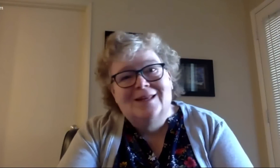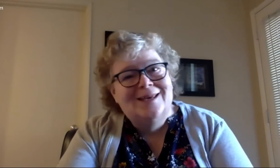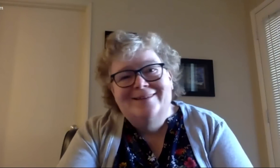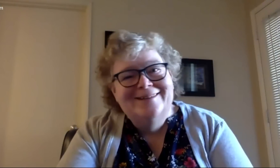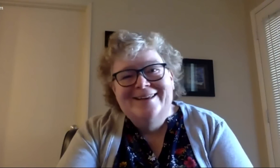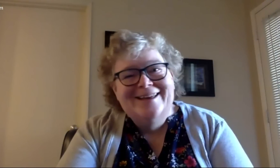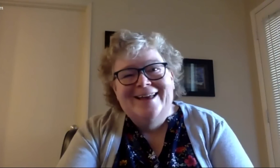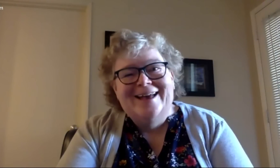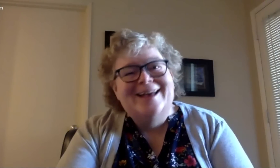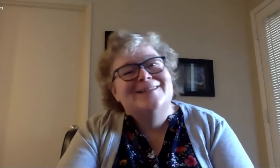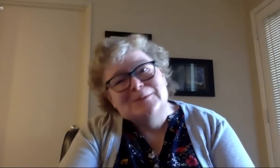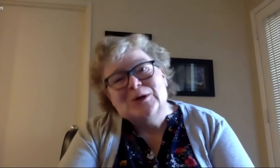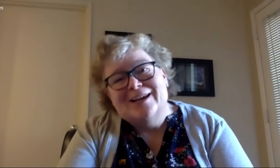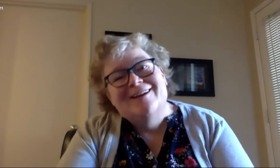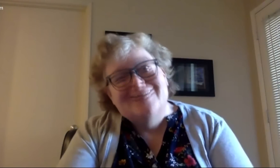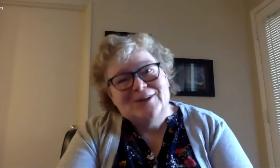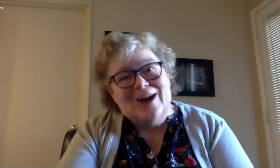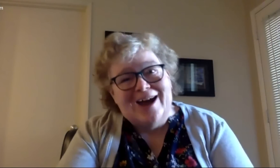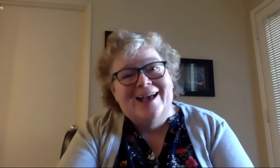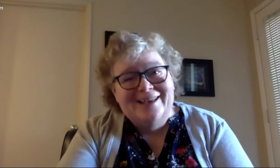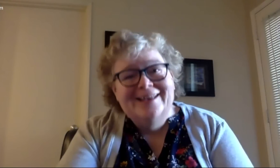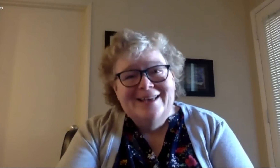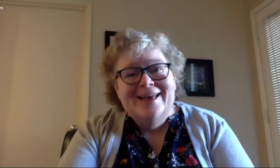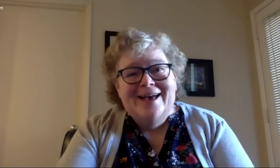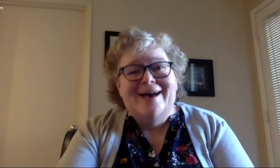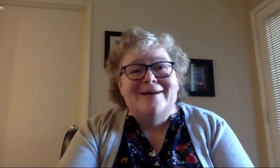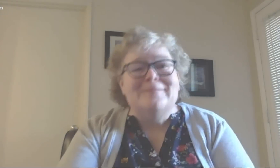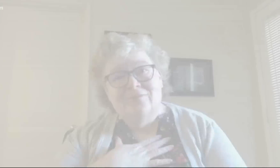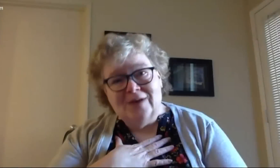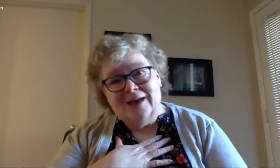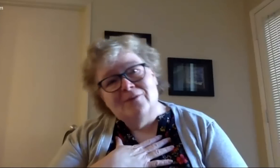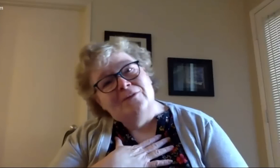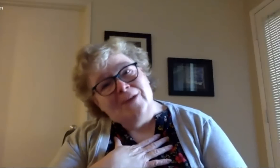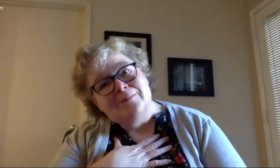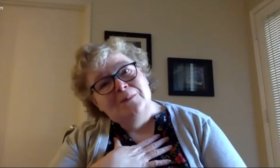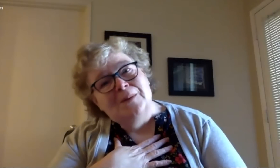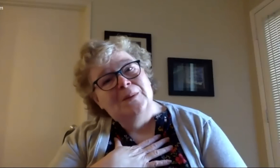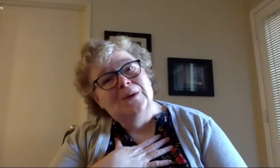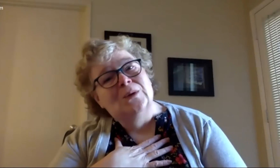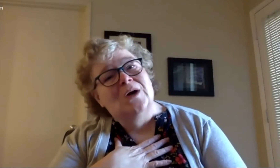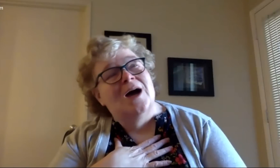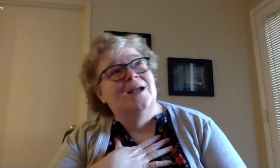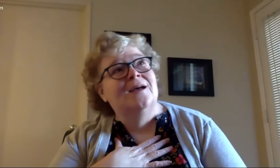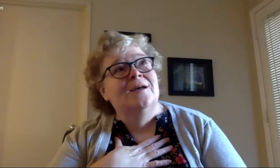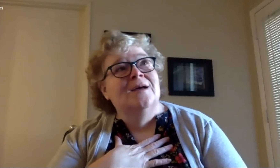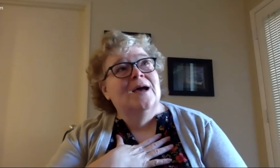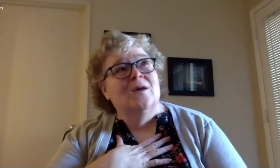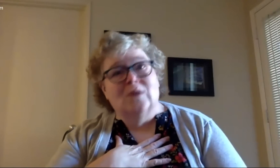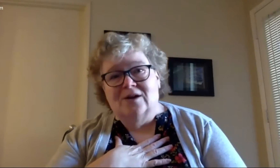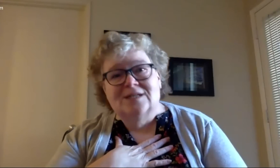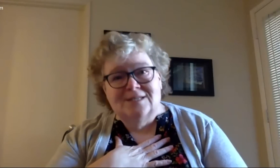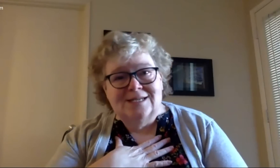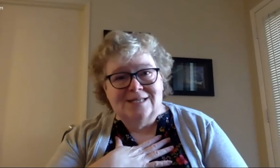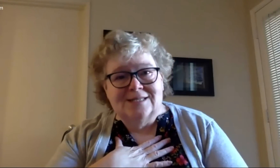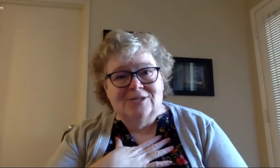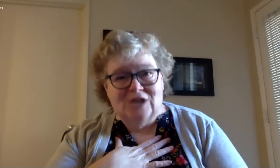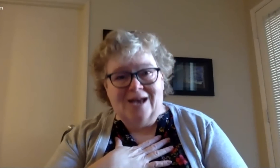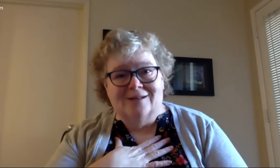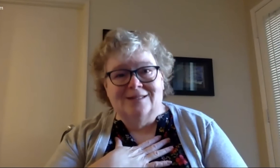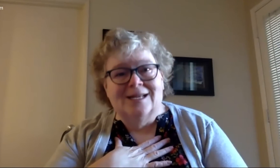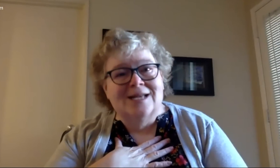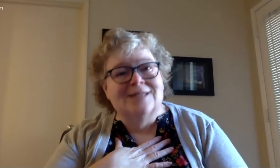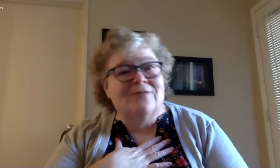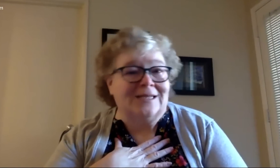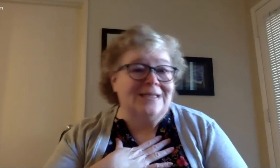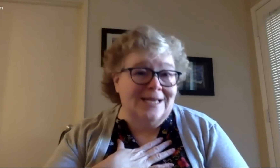smoothly and I'm trying not to cry. I have a family member who caught a rare disease as a